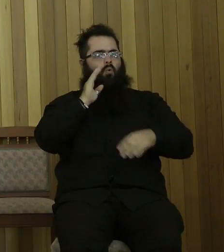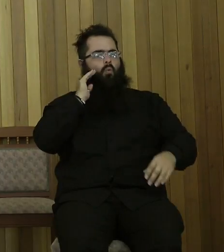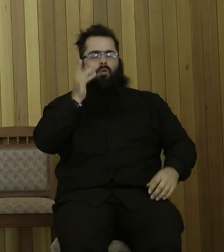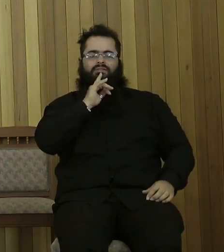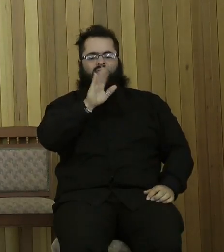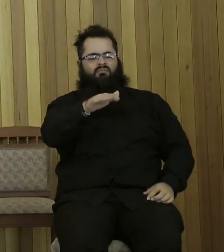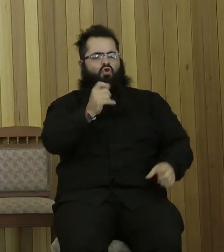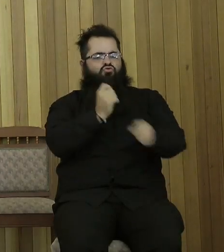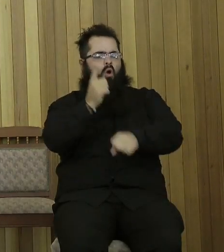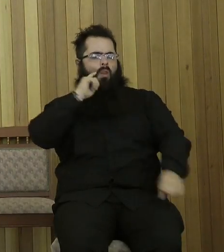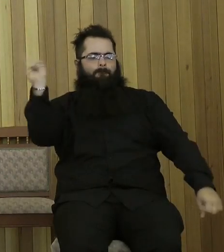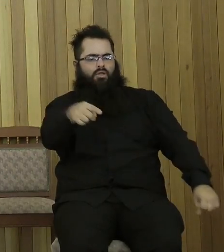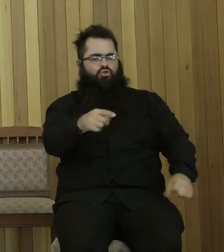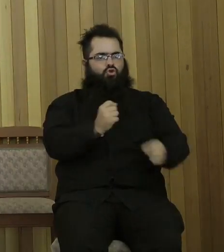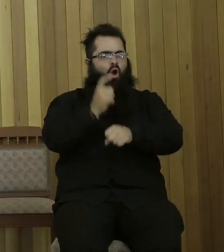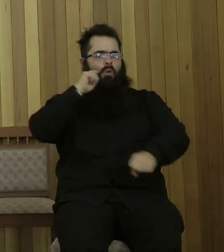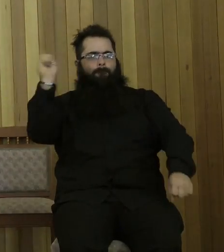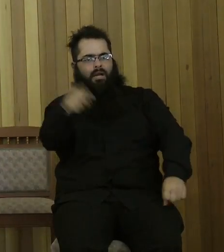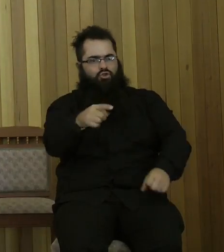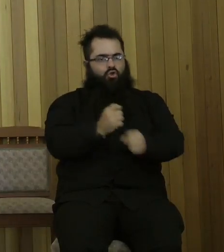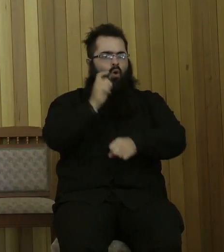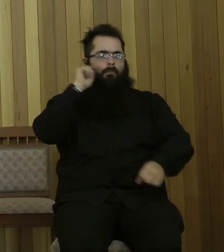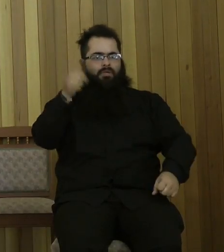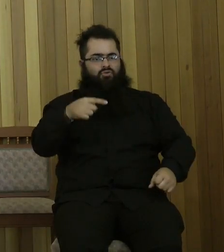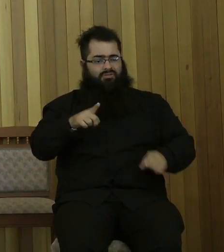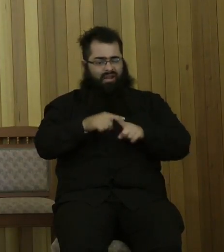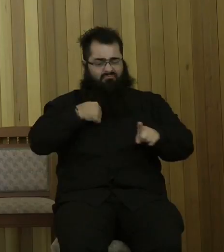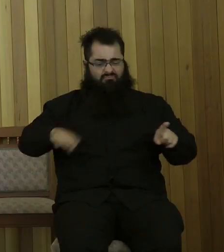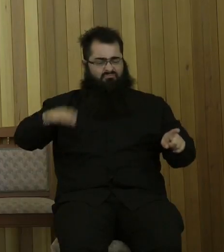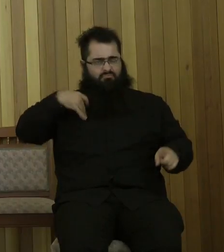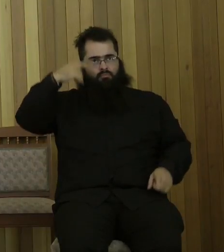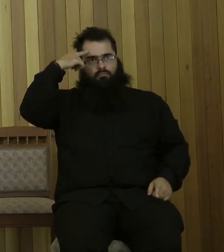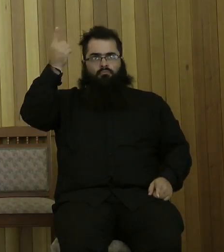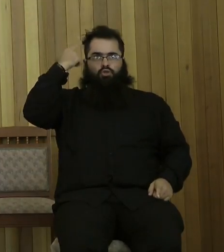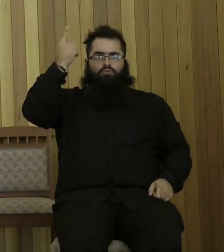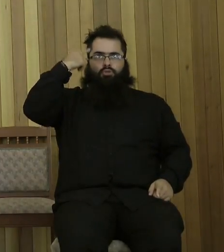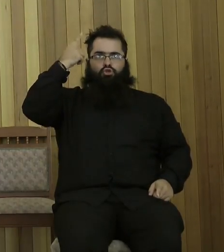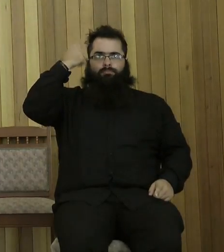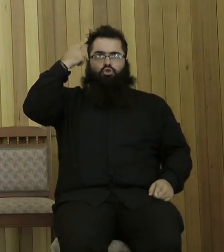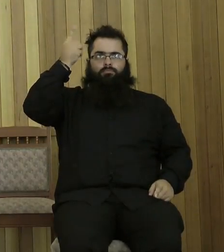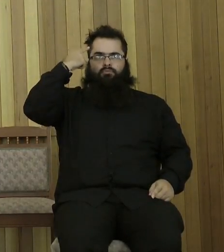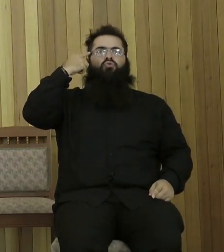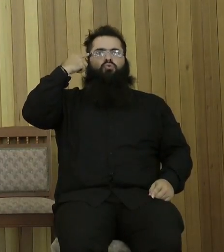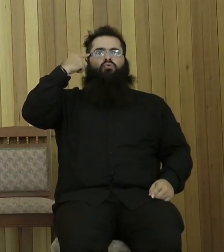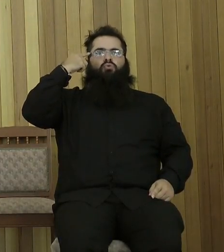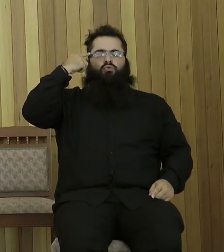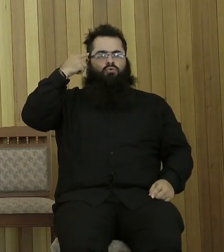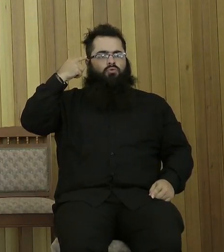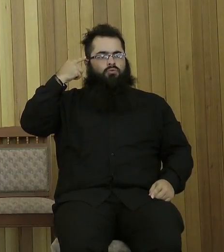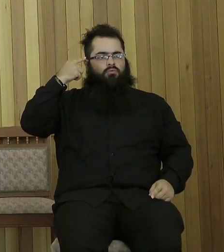So I lived with the fact that God will get me for that if ever do something wrong. So we have this concept of